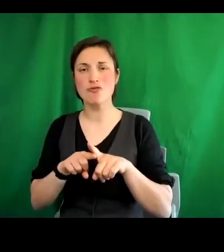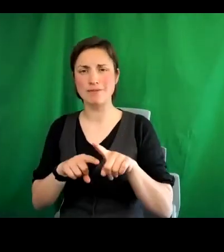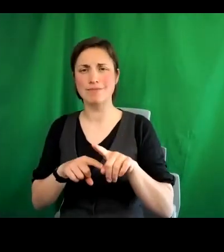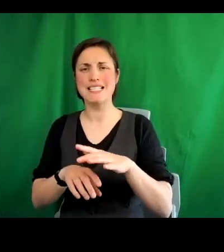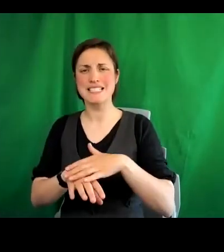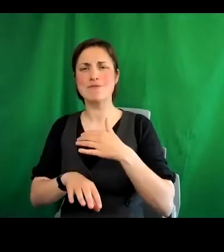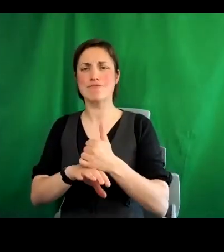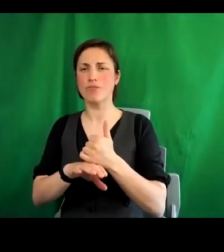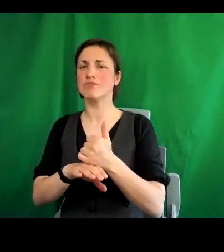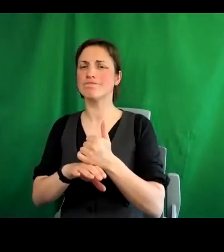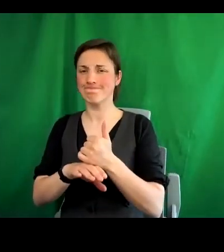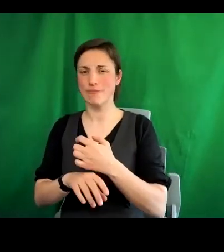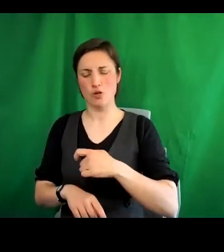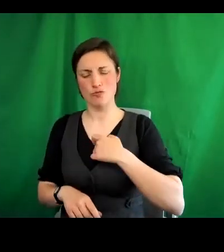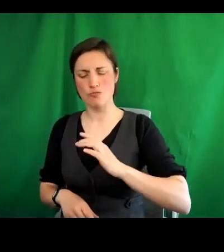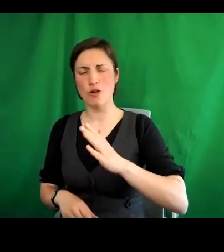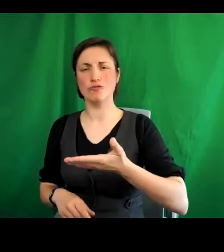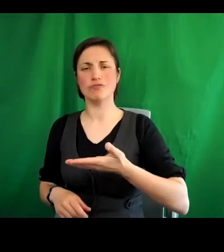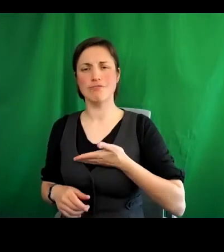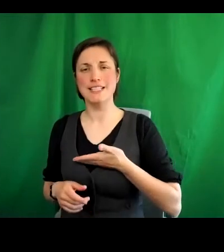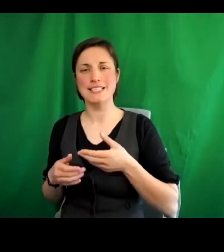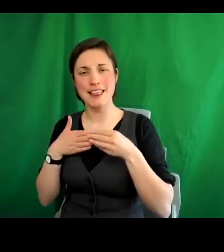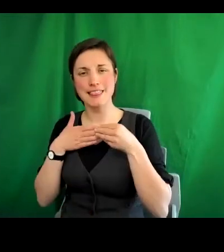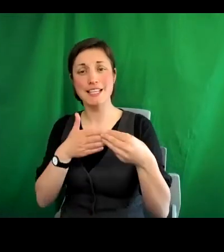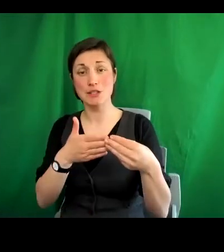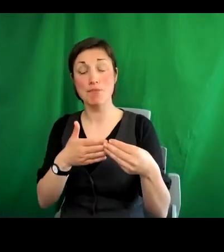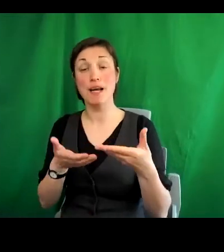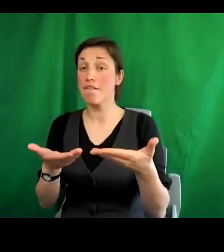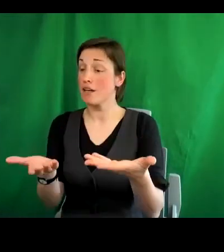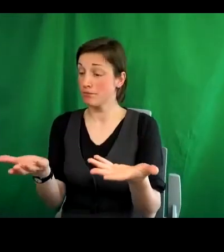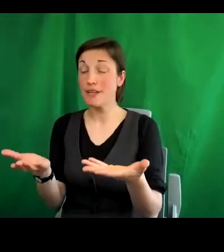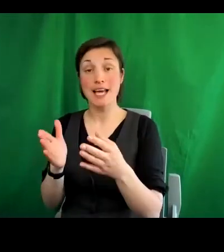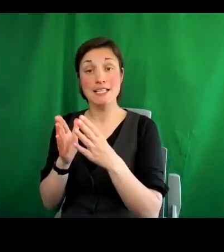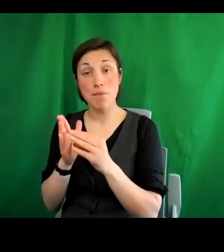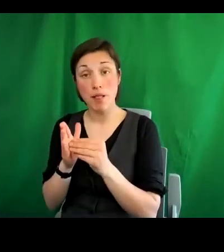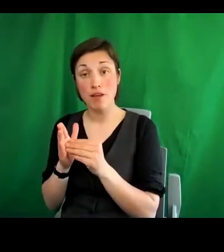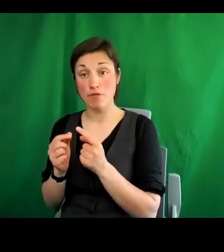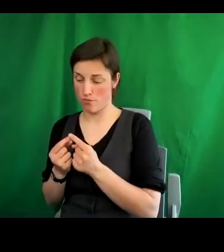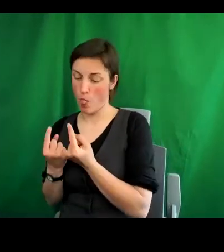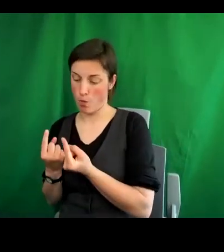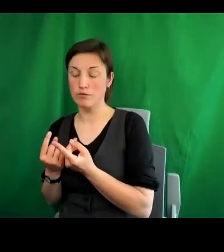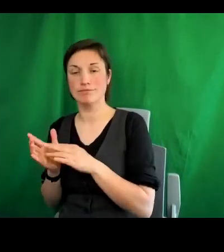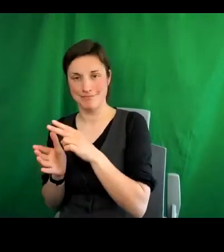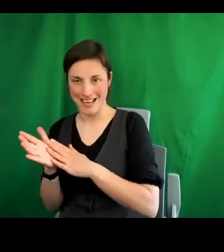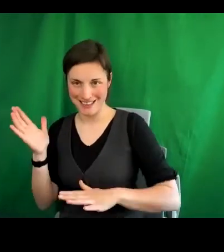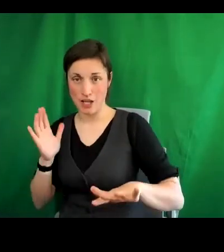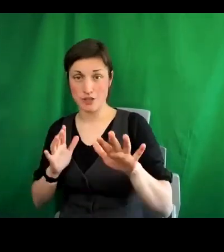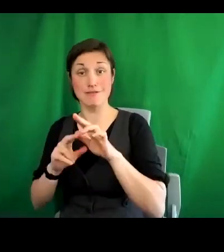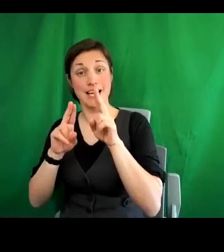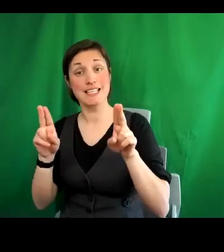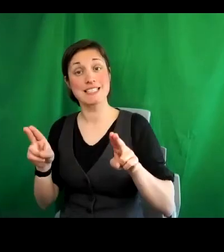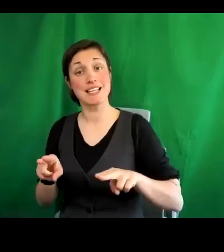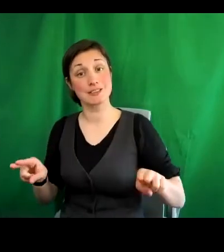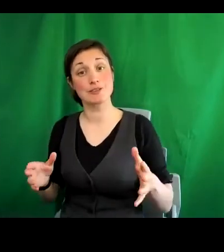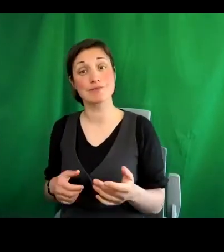responsibility of human rights leadership and give you some examples at a local, national and international level.